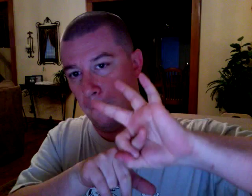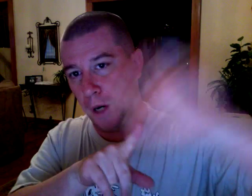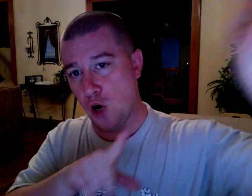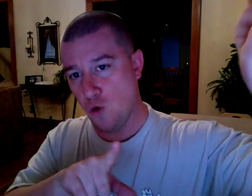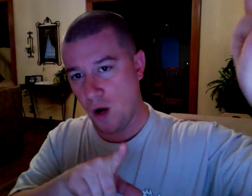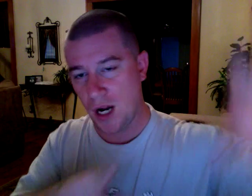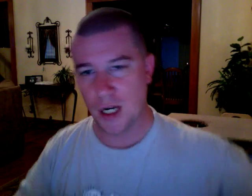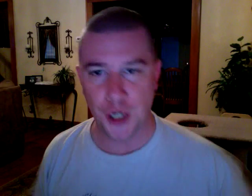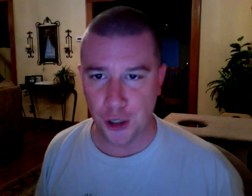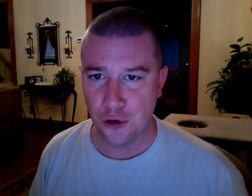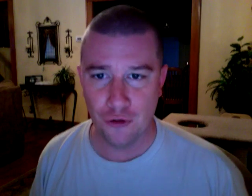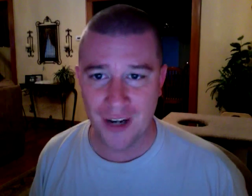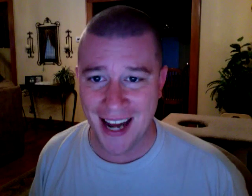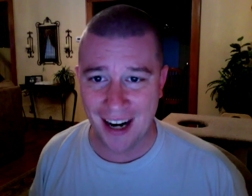Broke. No dinero.